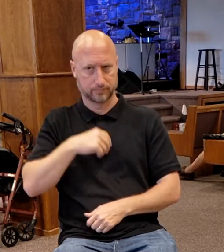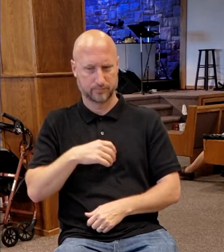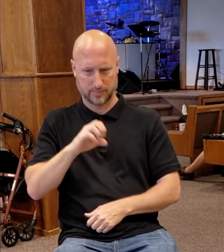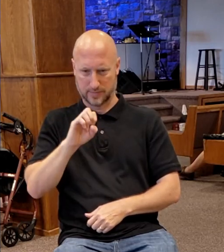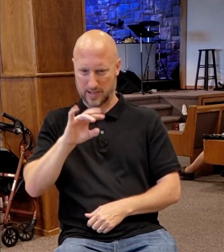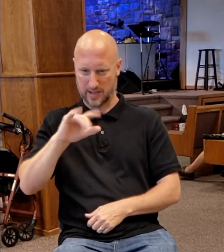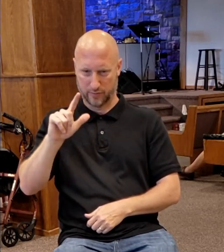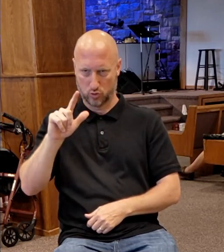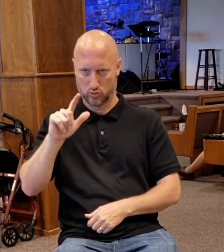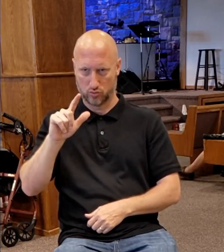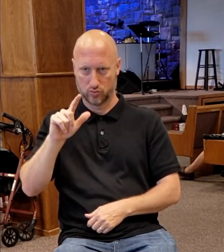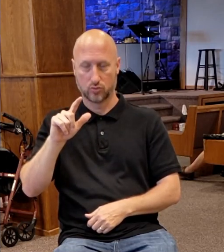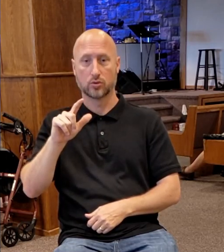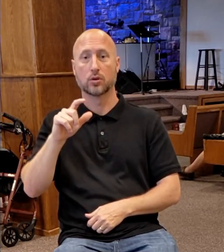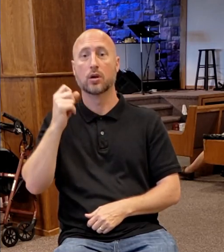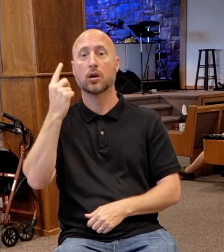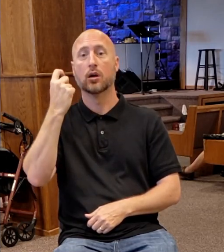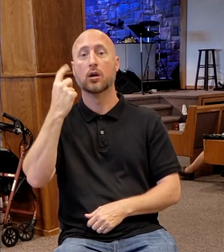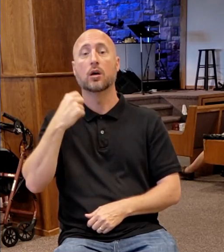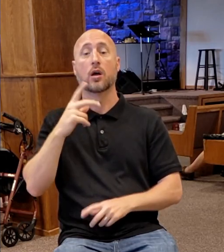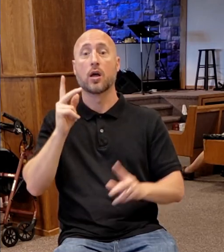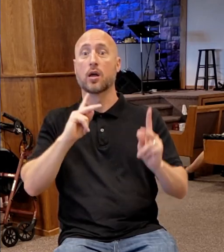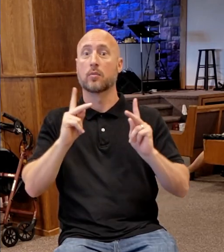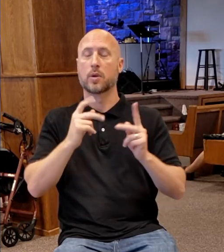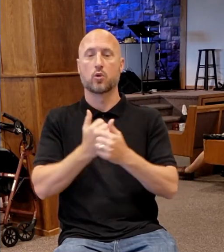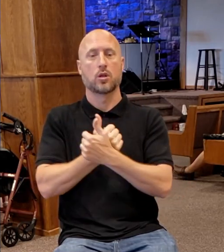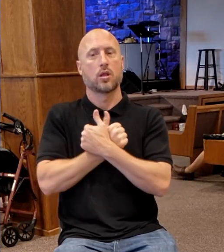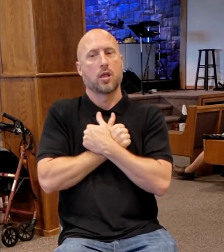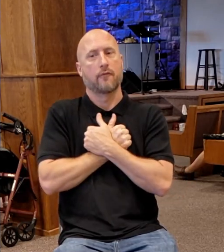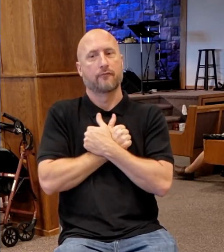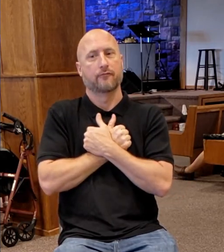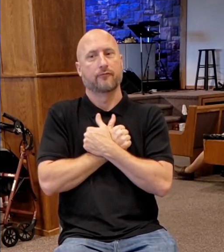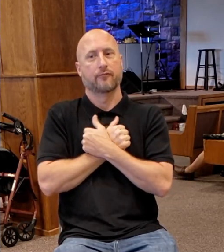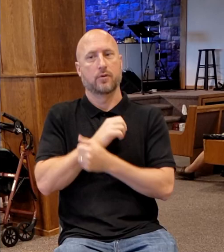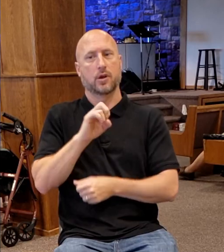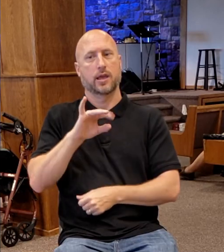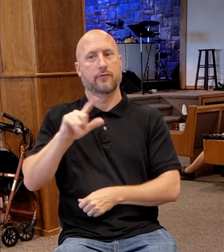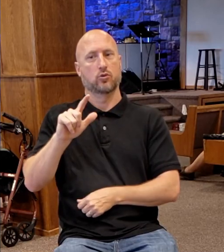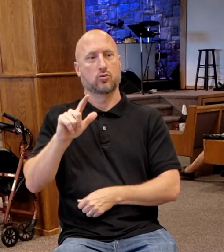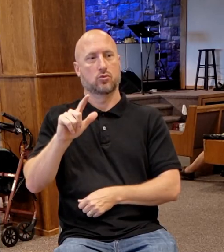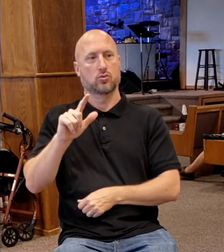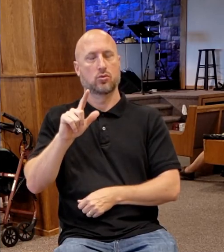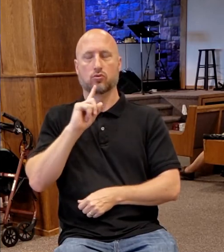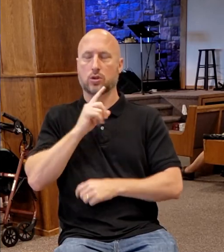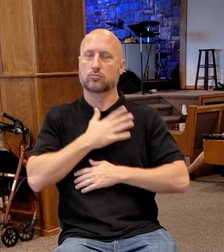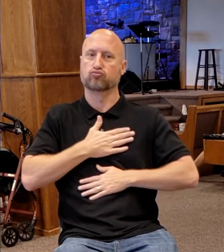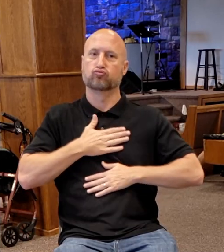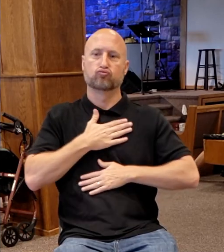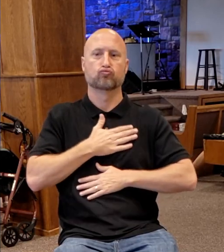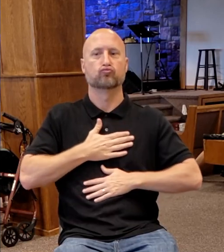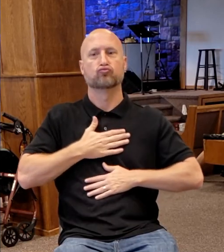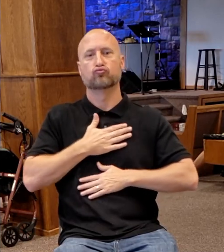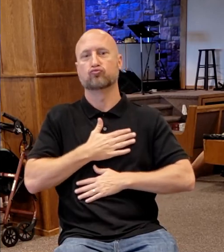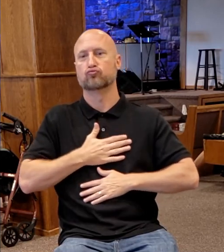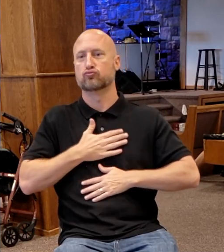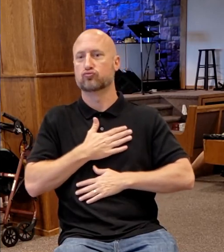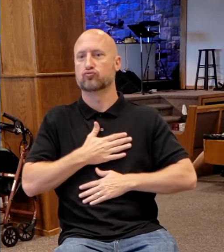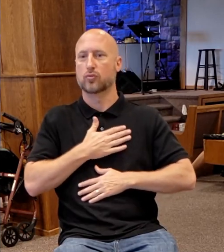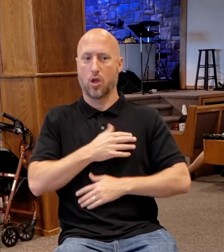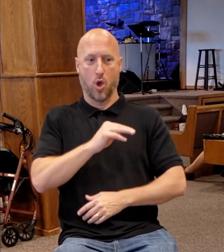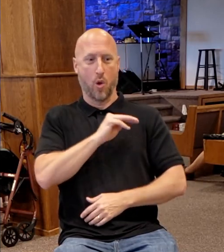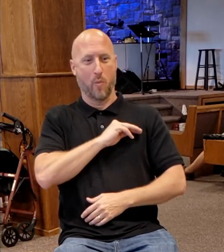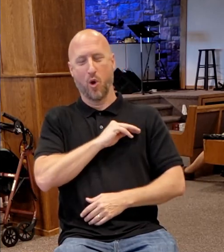Understand, there are people who love that evil. It strokes them. They enjoy its pleasure and its morals.